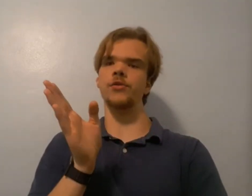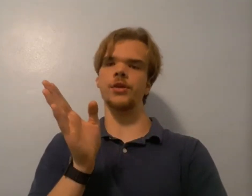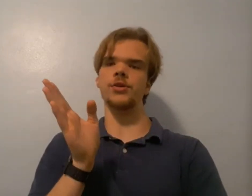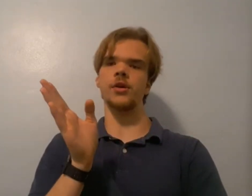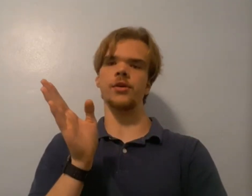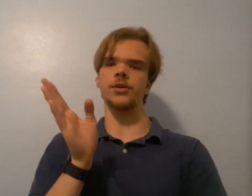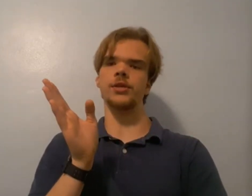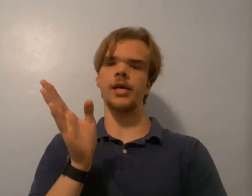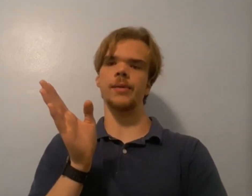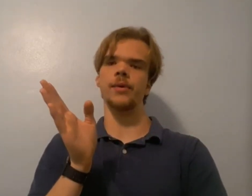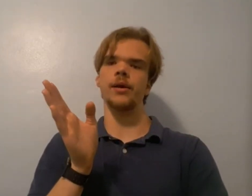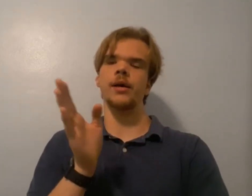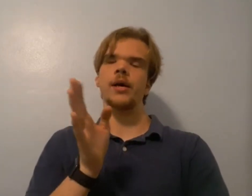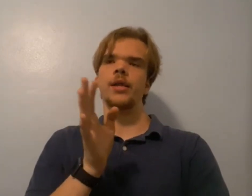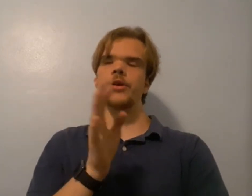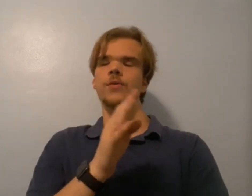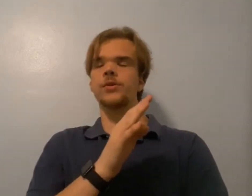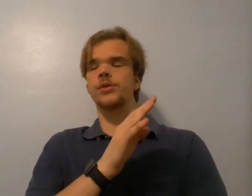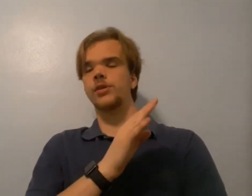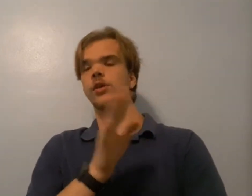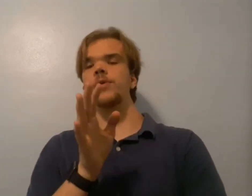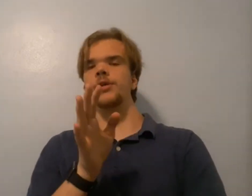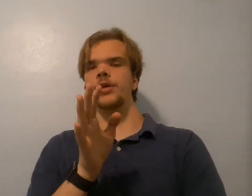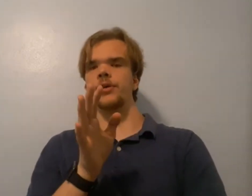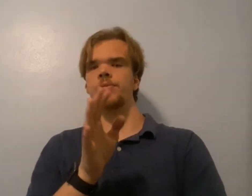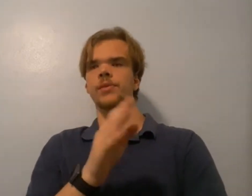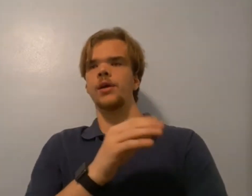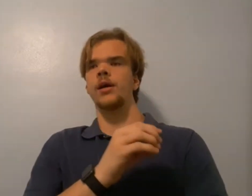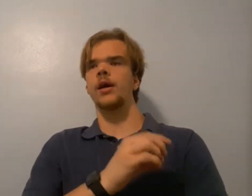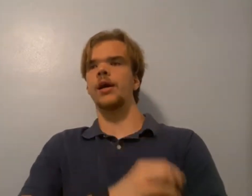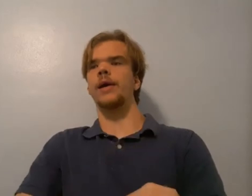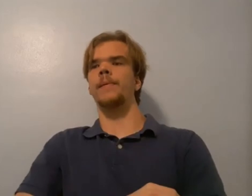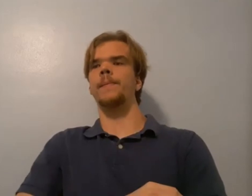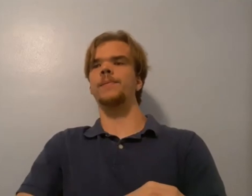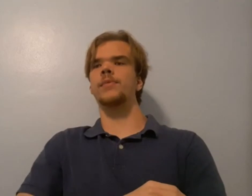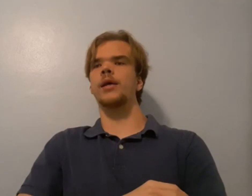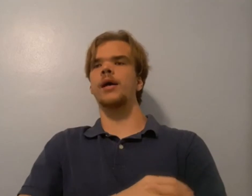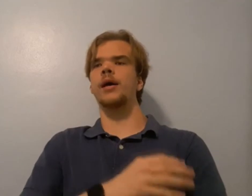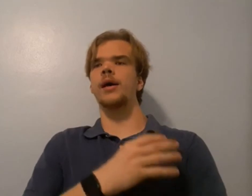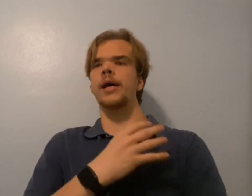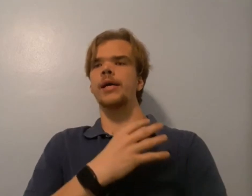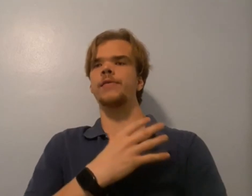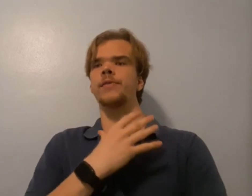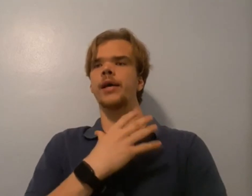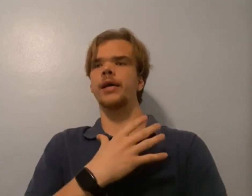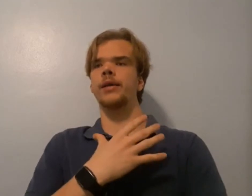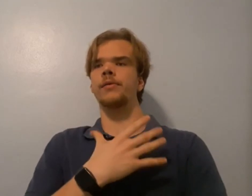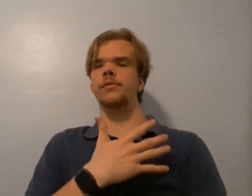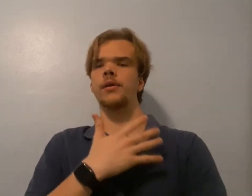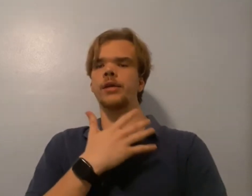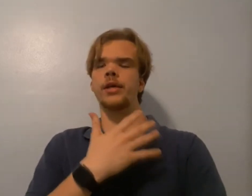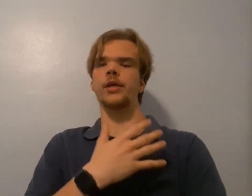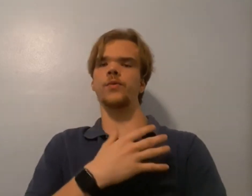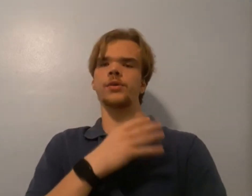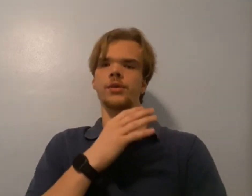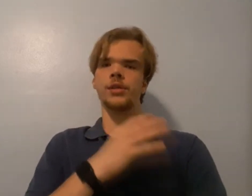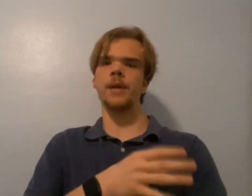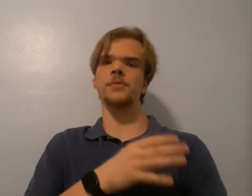unreleased all this time. There was so much here. Um, I have gotten together with his